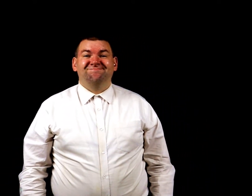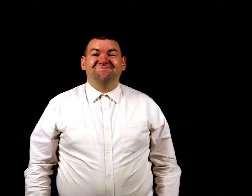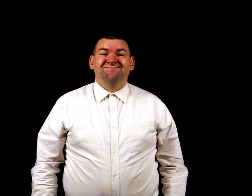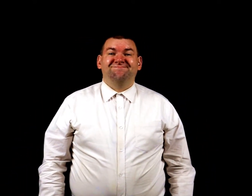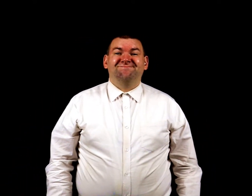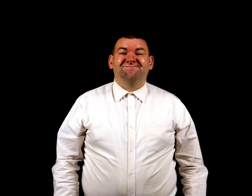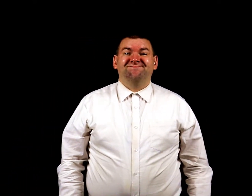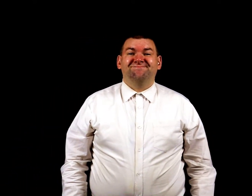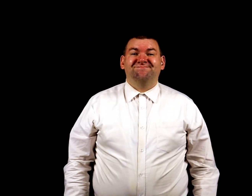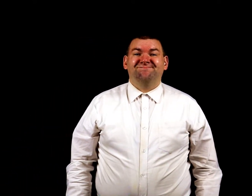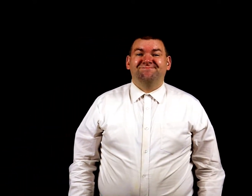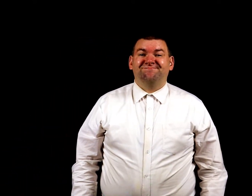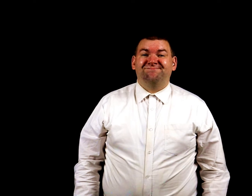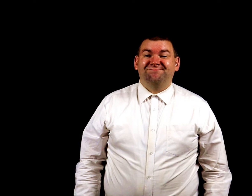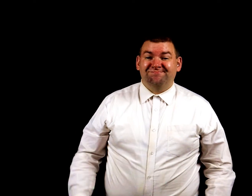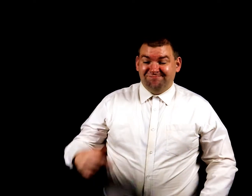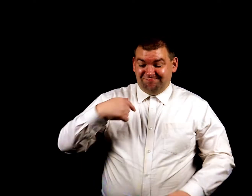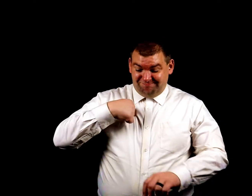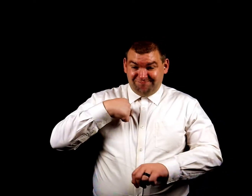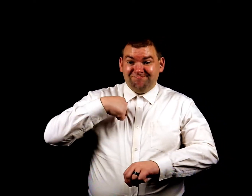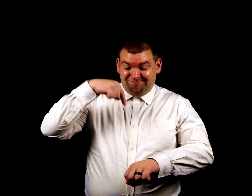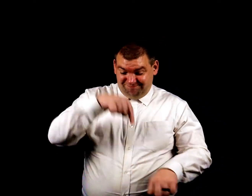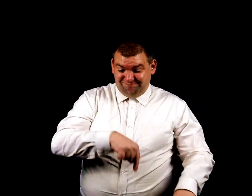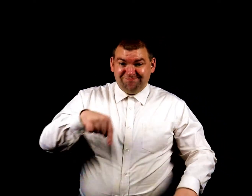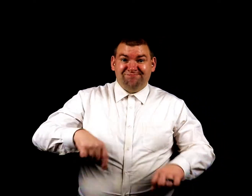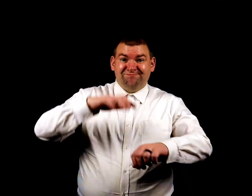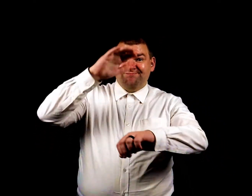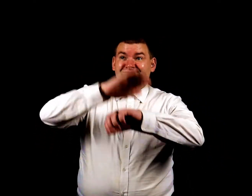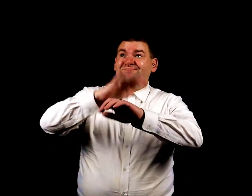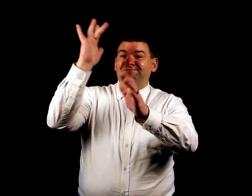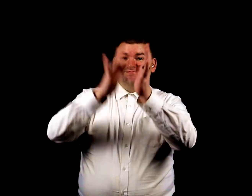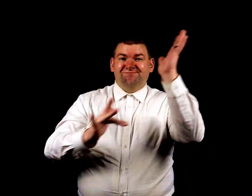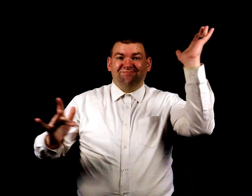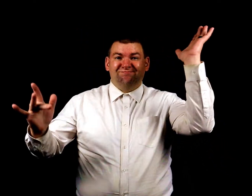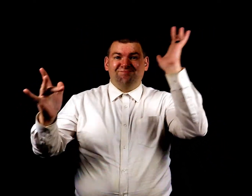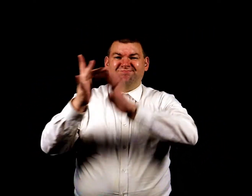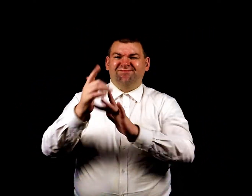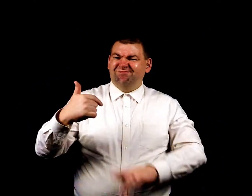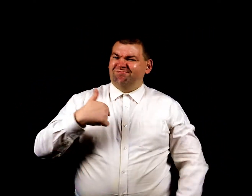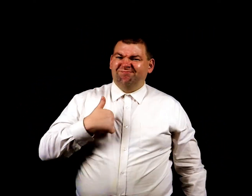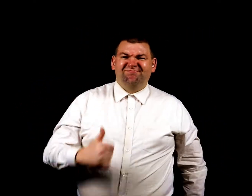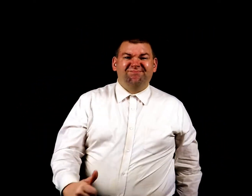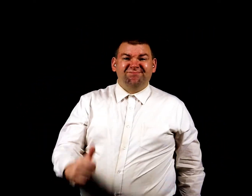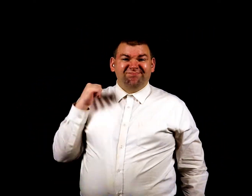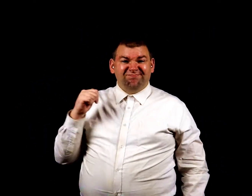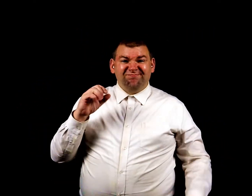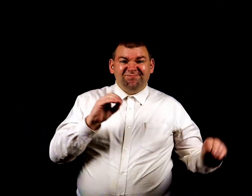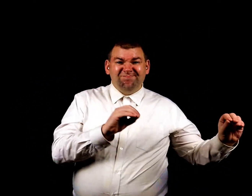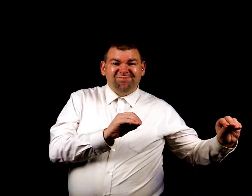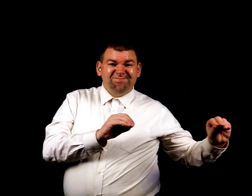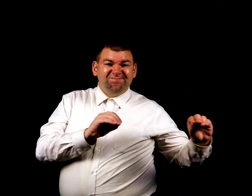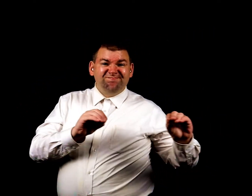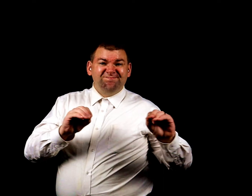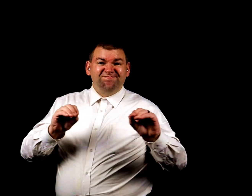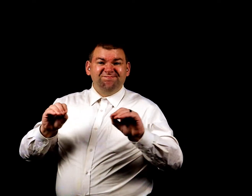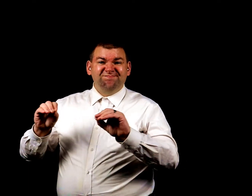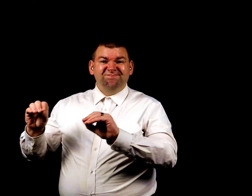I've got my feet on the rock And I will not be moved